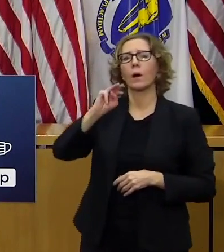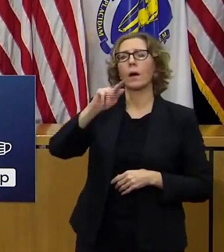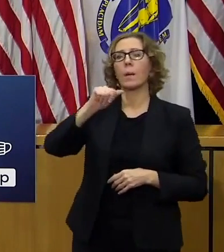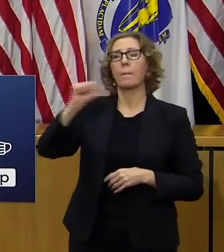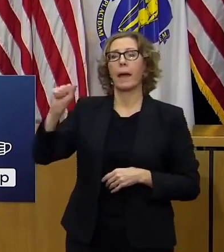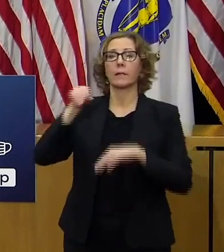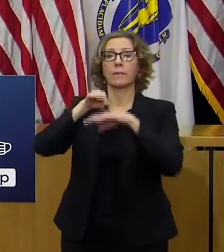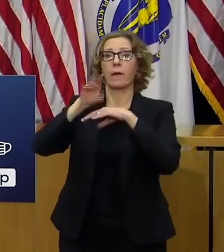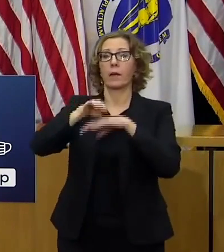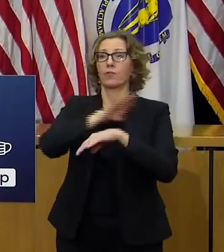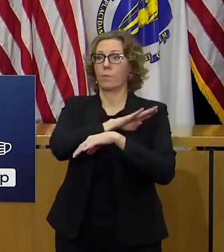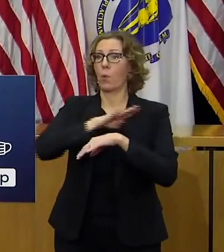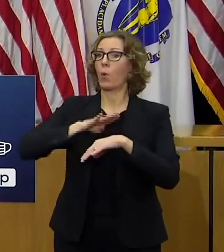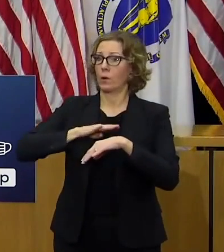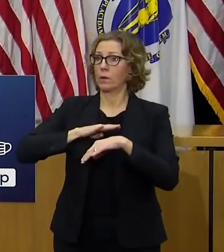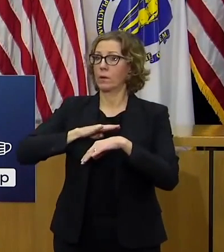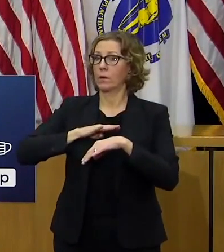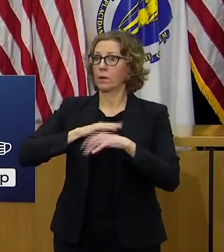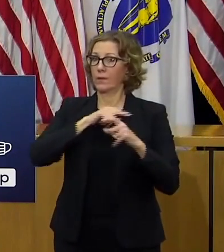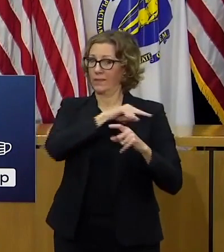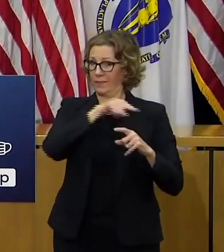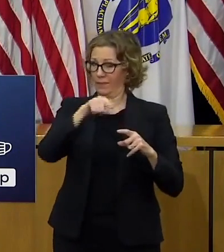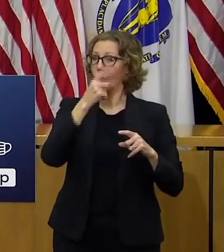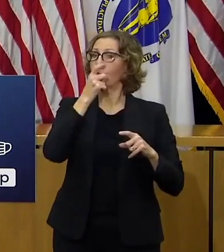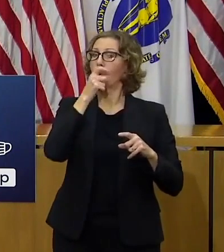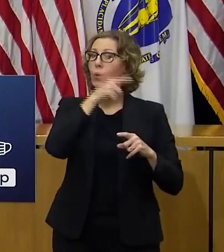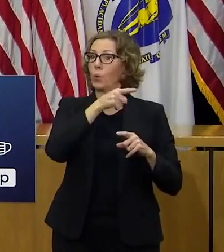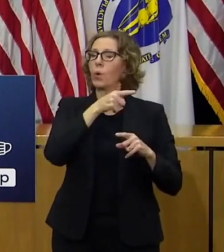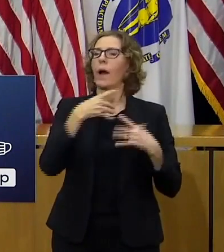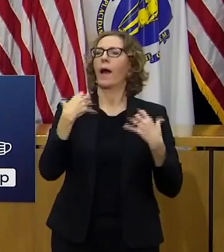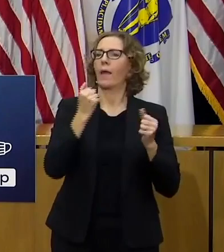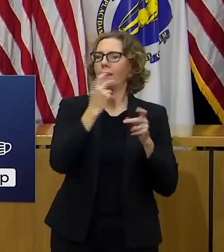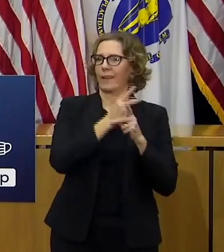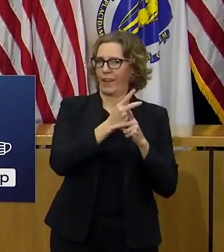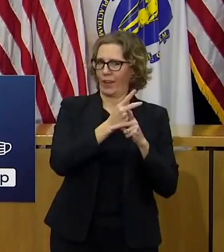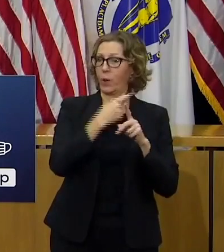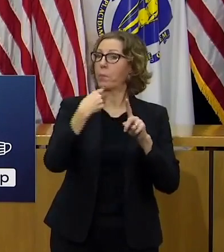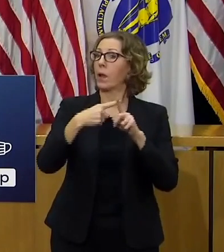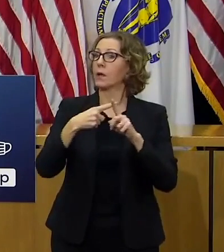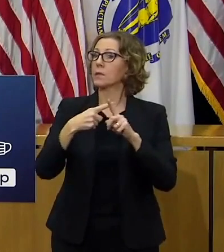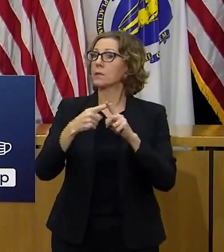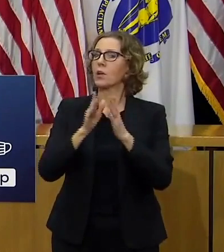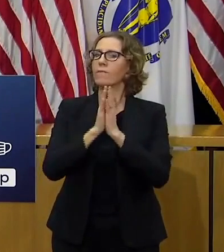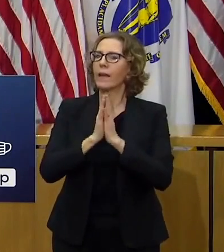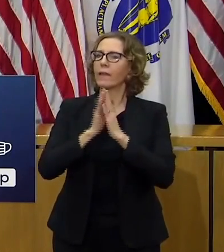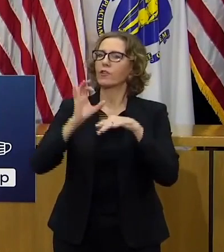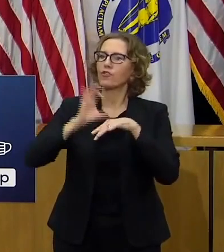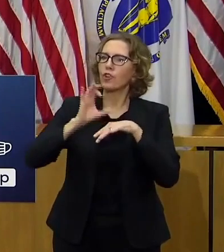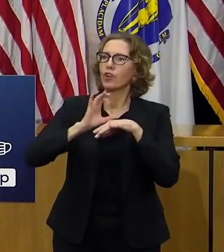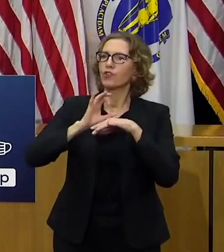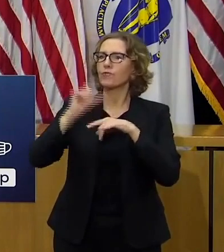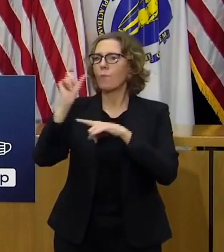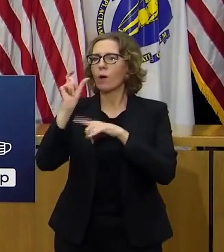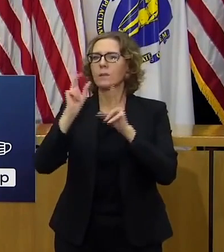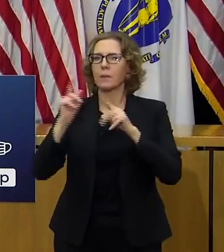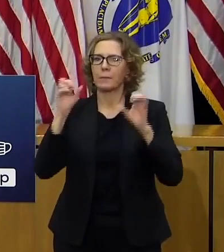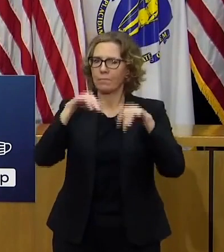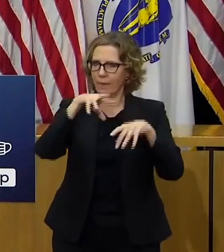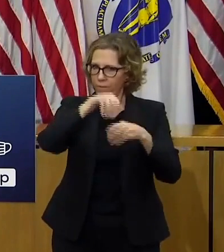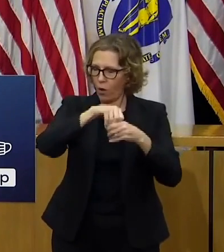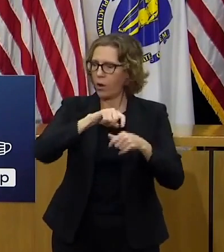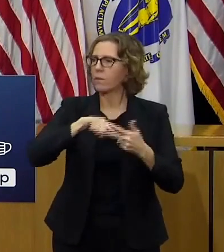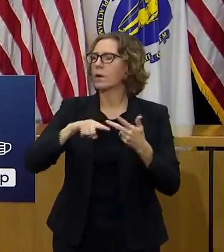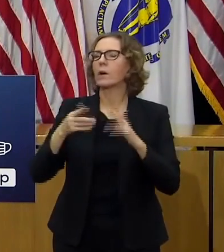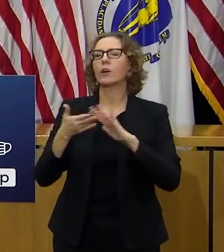board it's got health care people but it's also got leaders in the faith community it's got community health people it's got